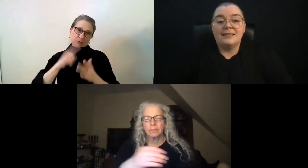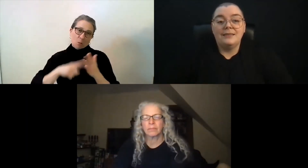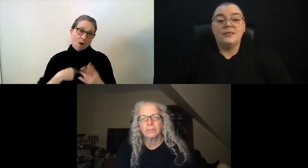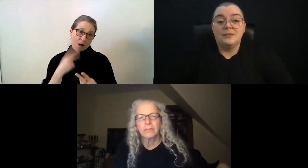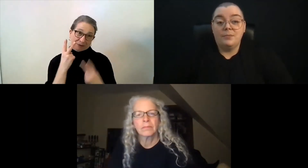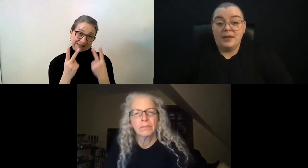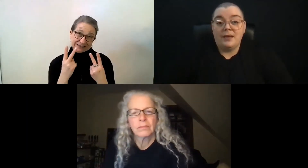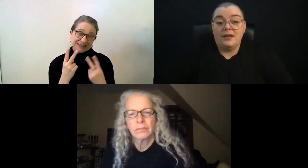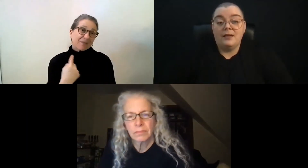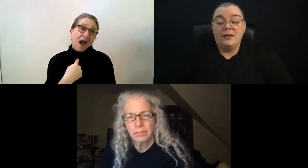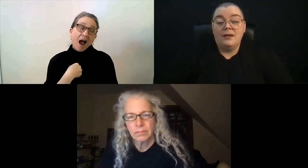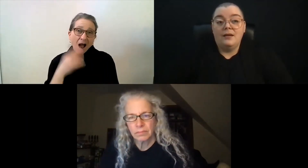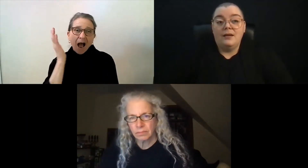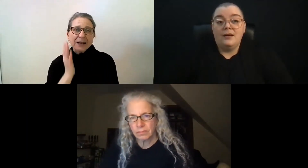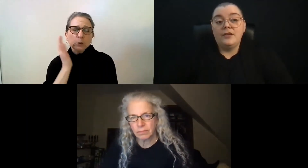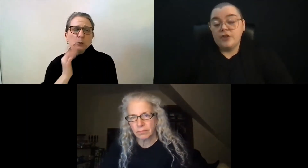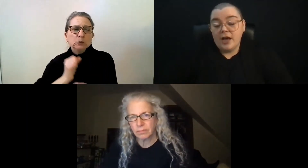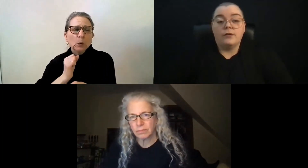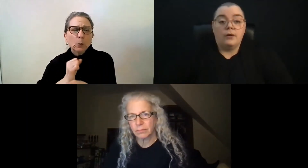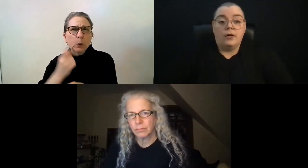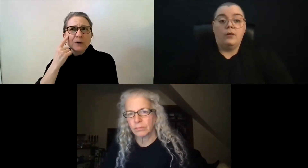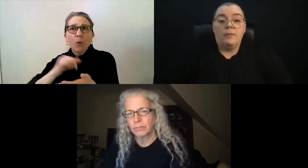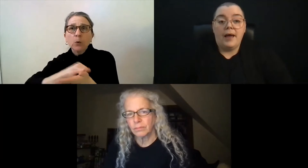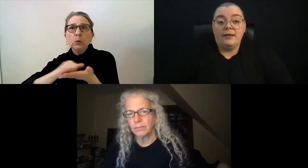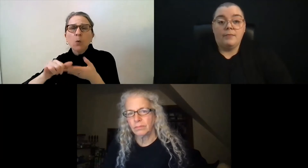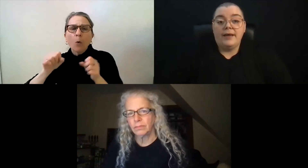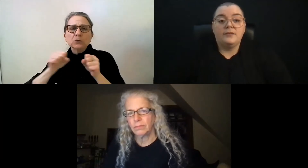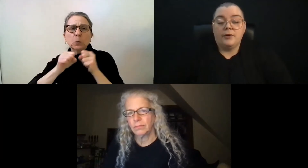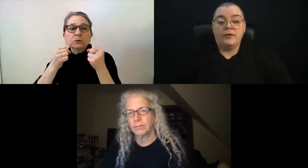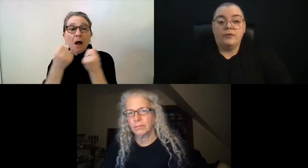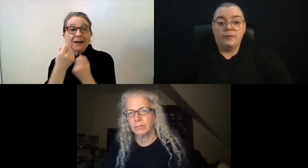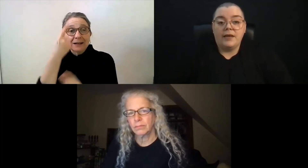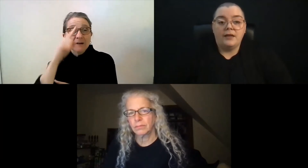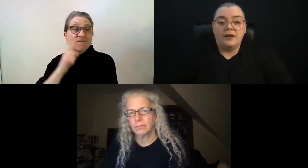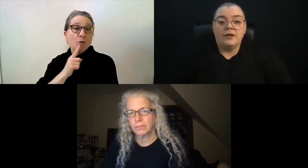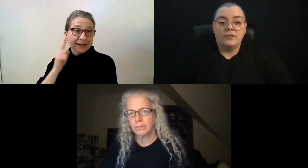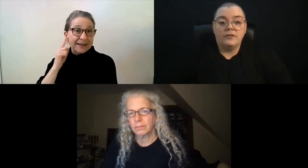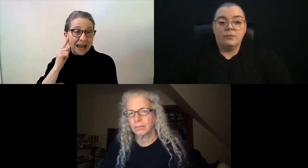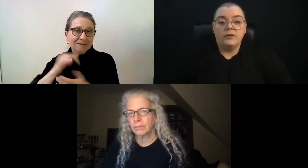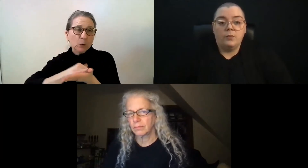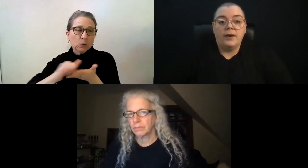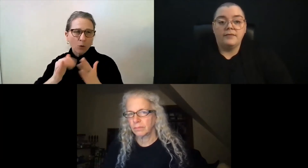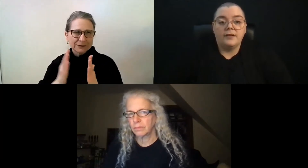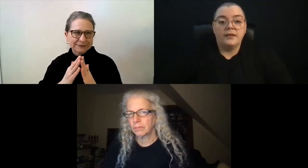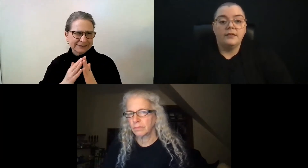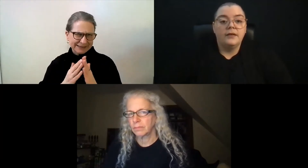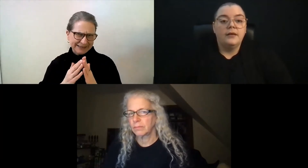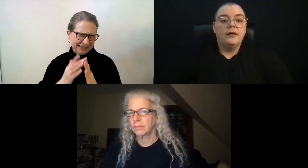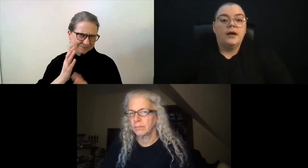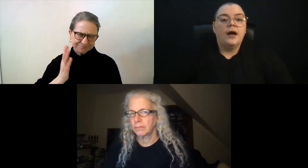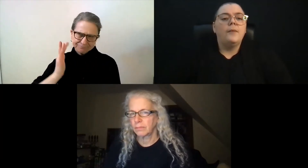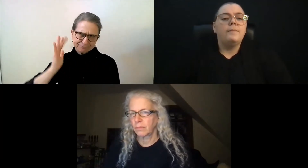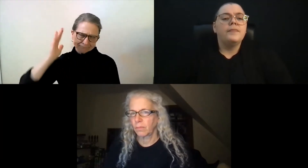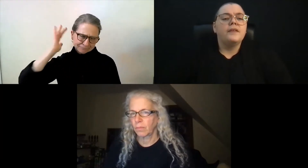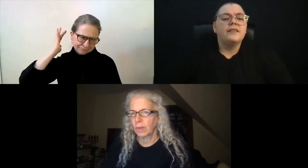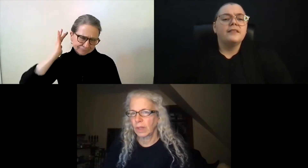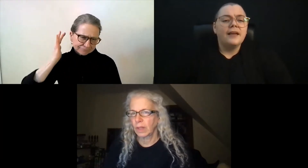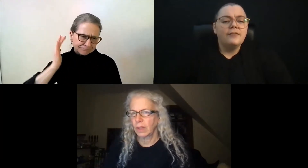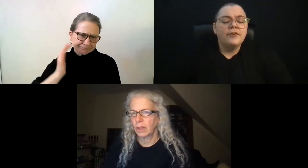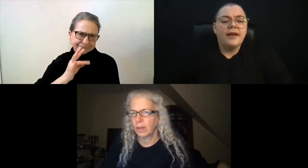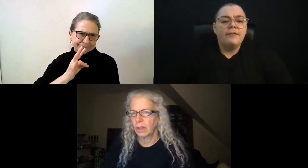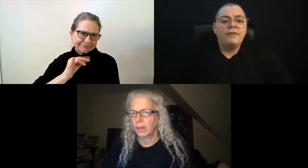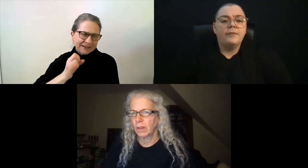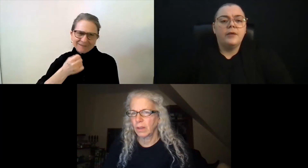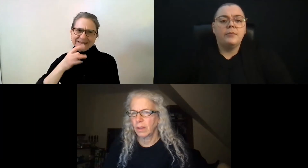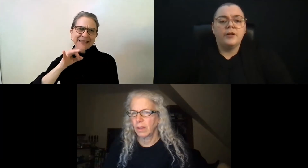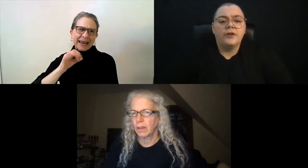That seems to be, in general, my experience over many years is what I've seen. The Society